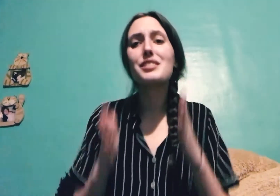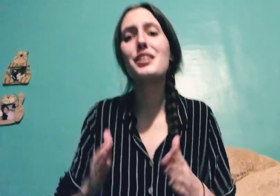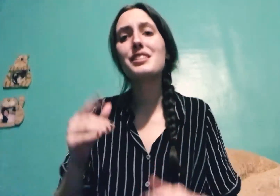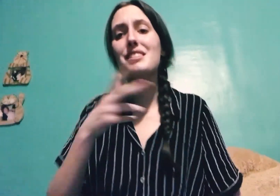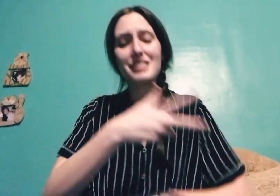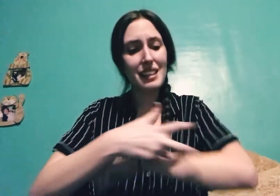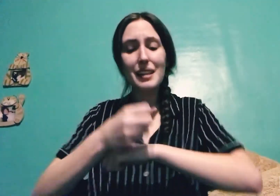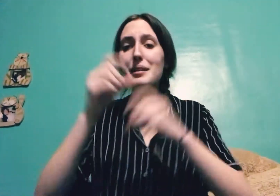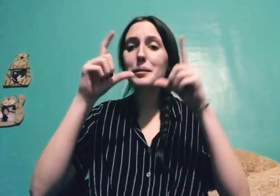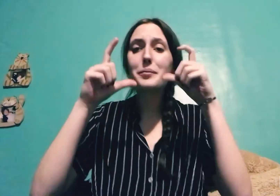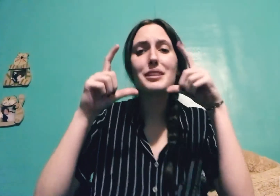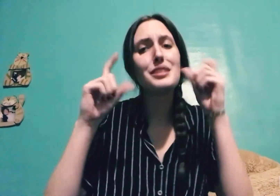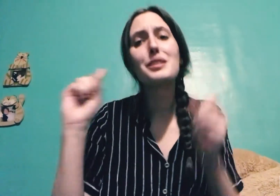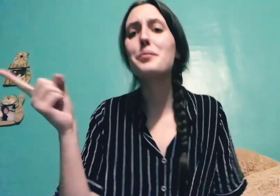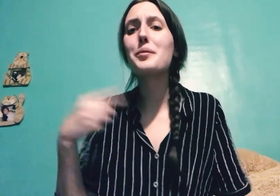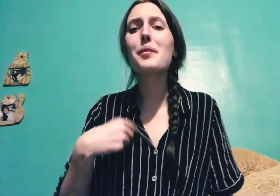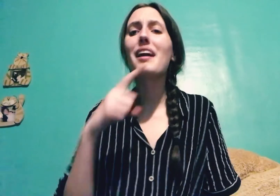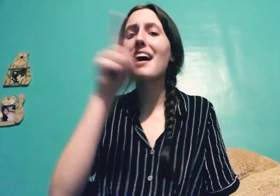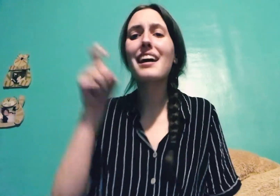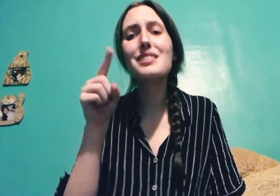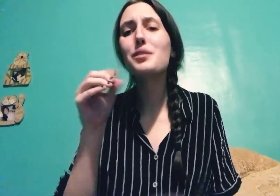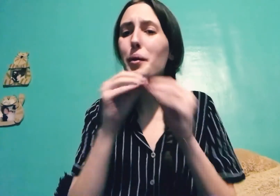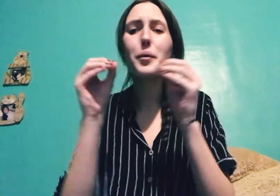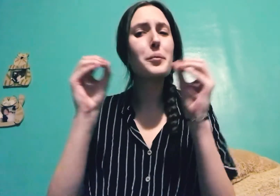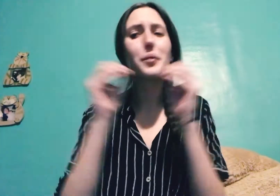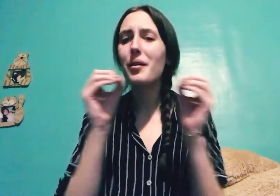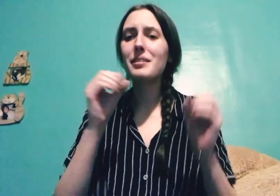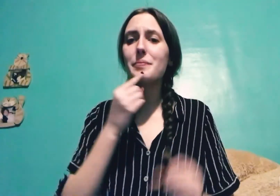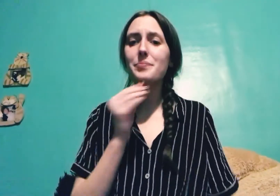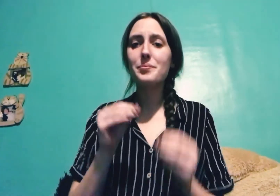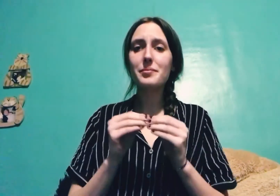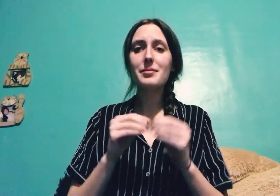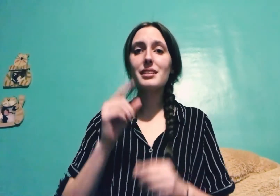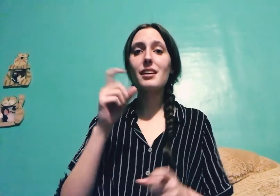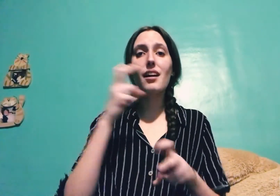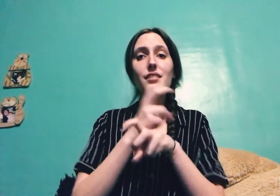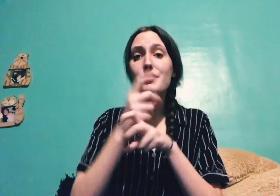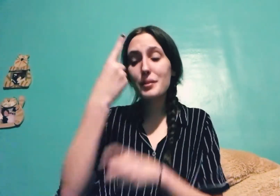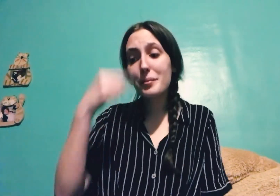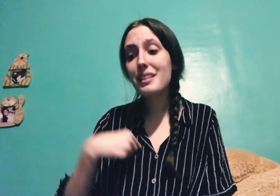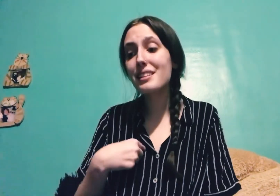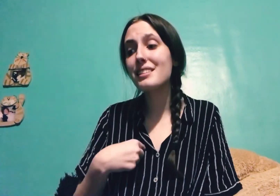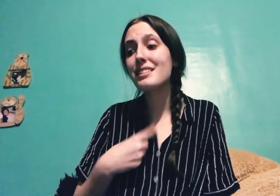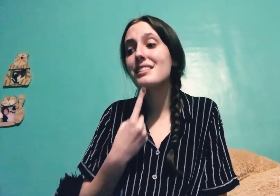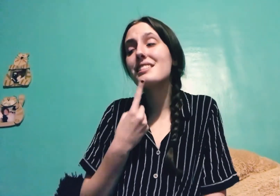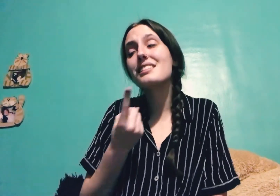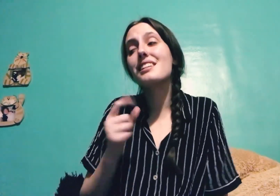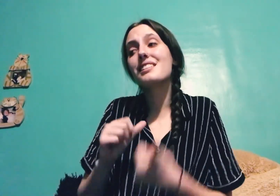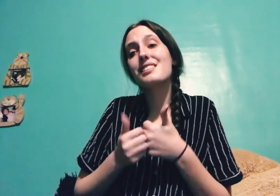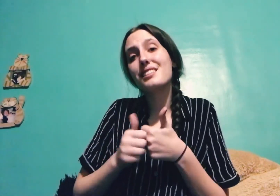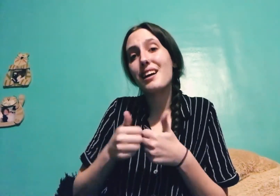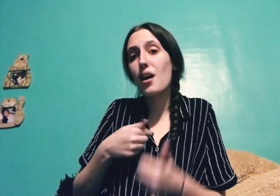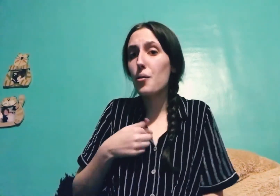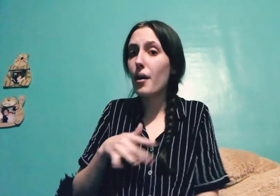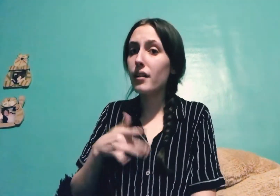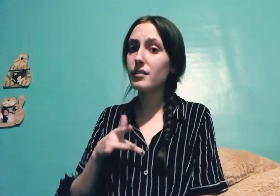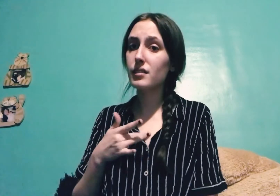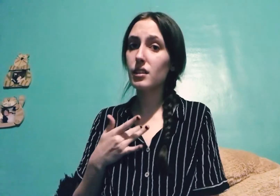strangers taking pictures of me when I ask no more It's really hard for me To say just how I feel